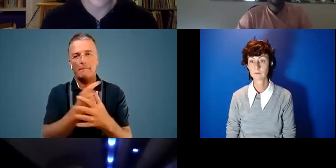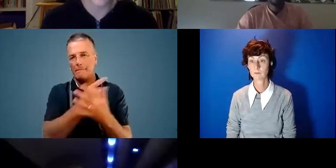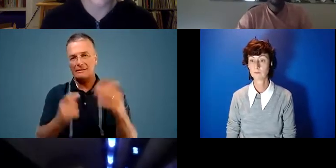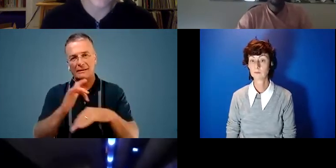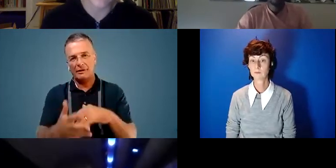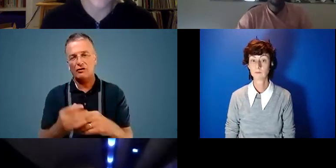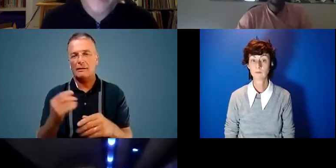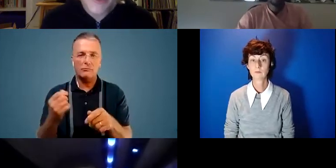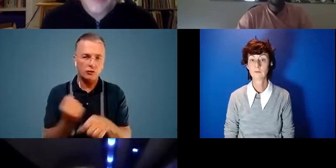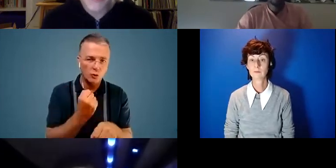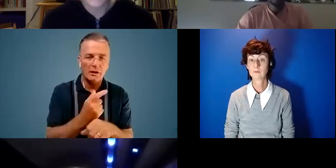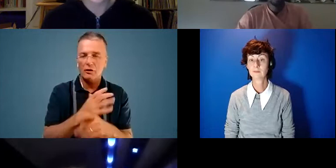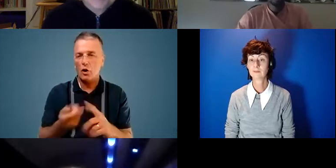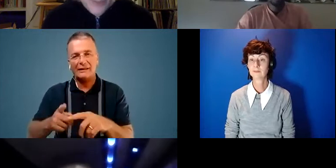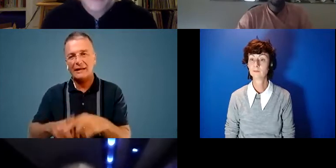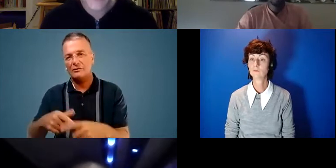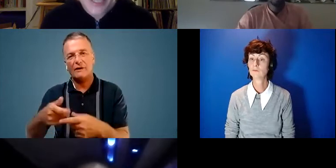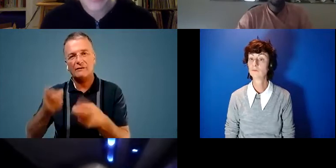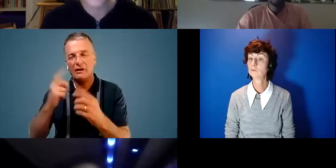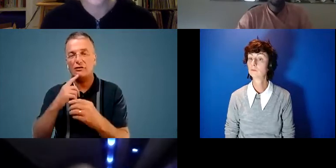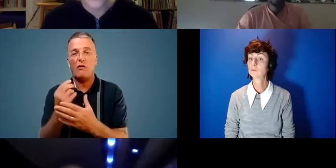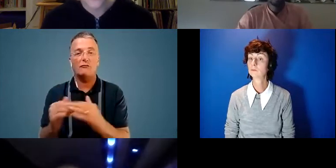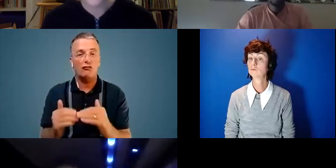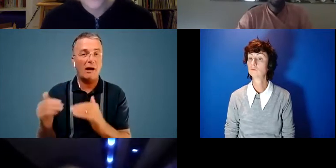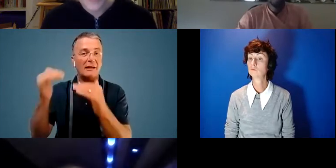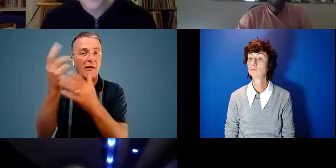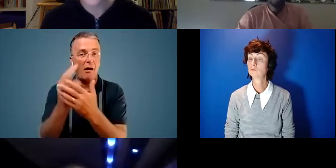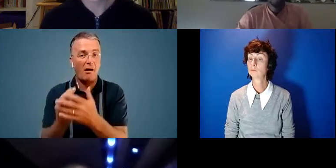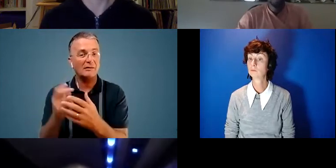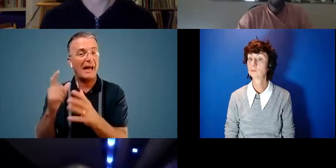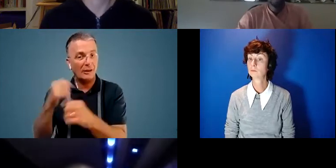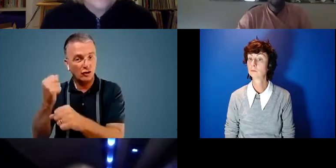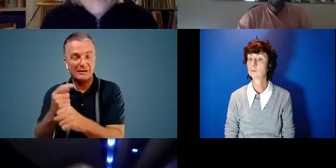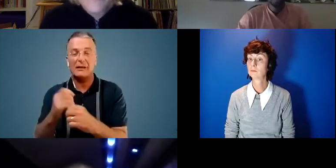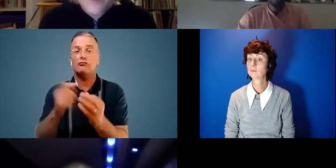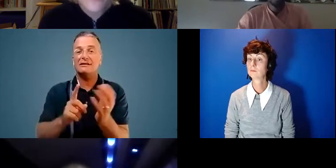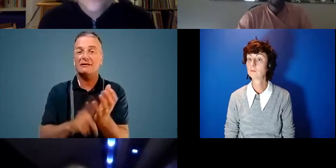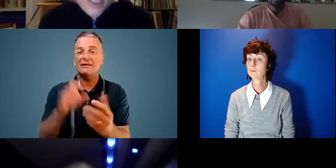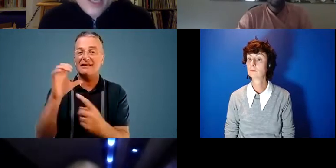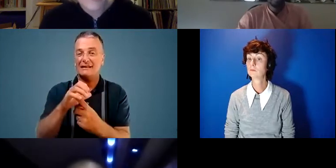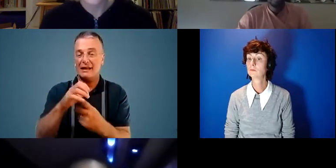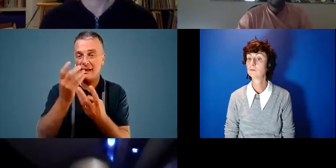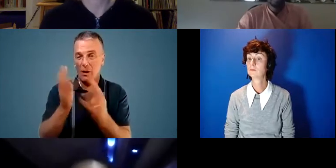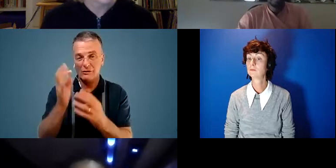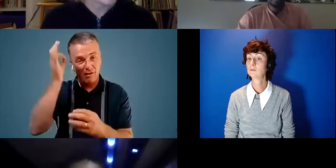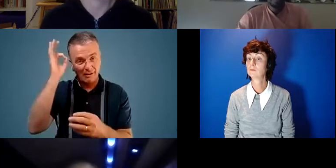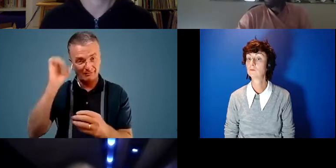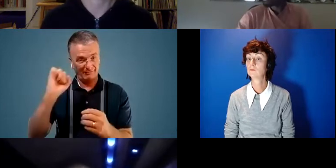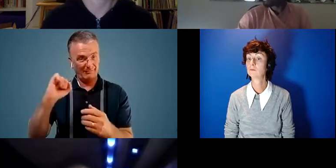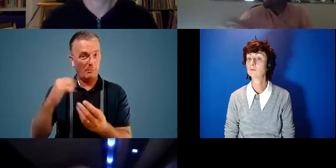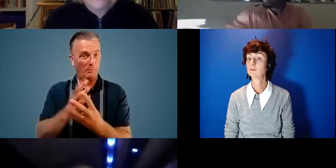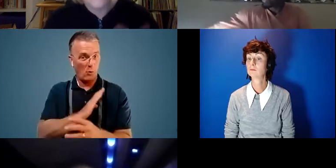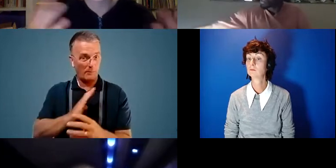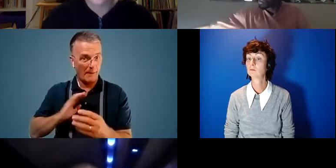-executive director of Rising Arts Agency and Bristol City Council's culture board member. She's a prolific visual storyteller, predominantly